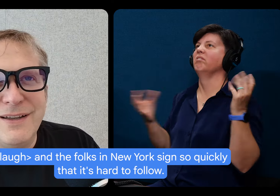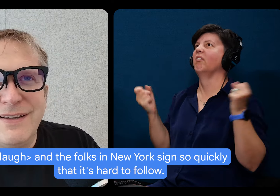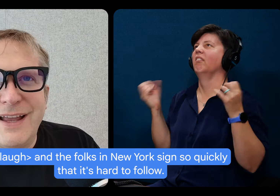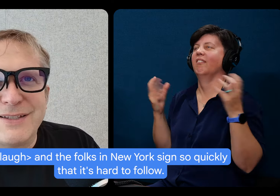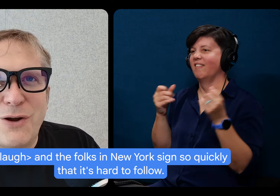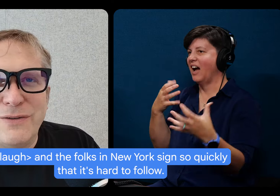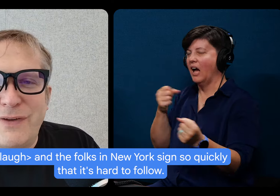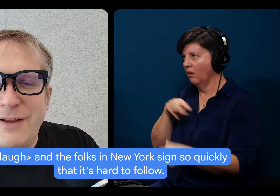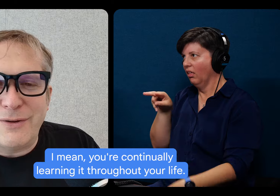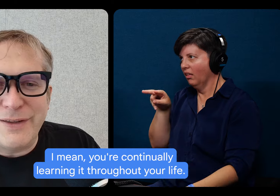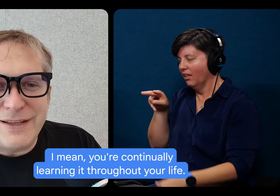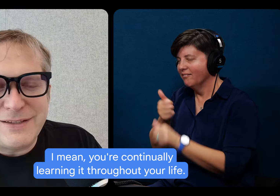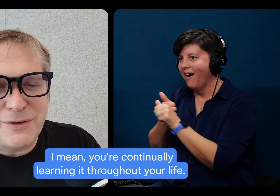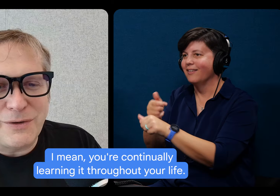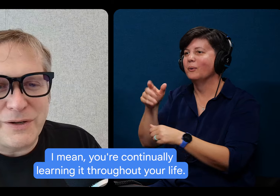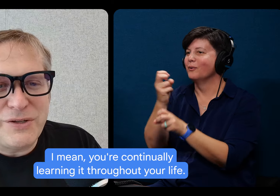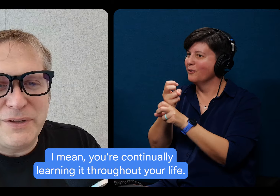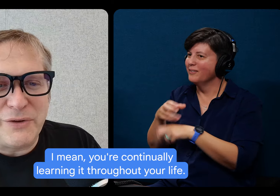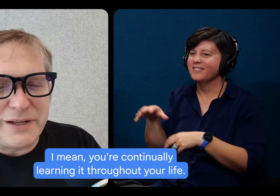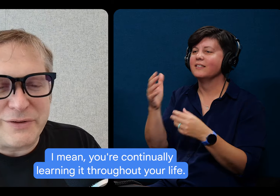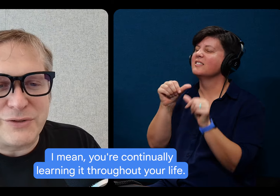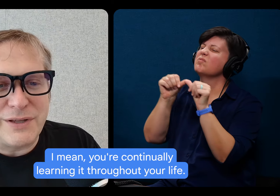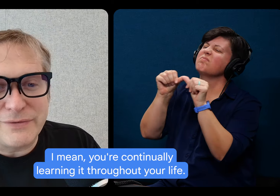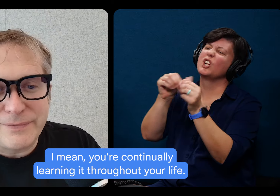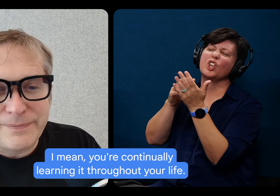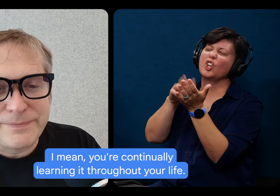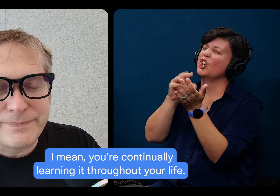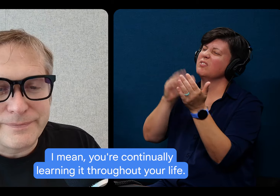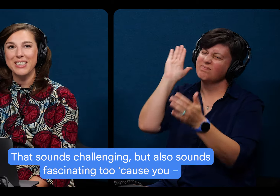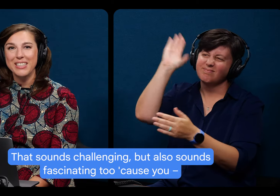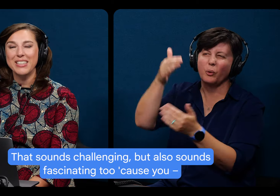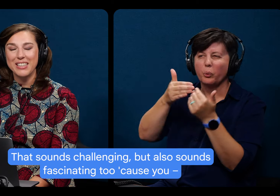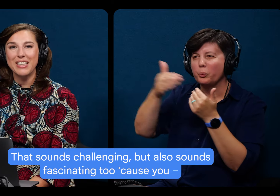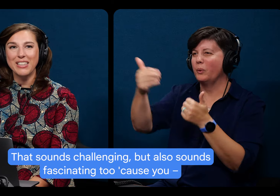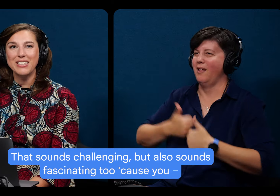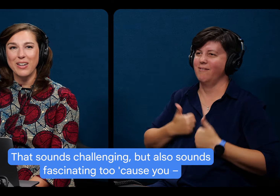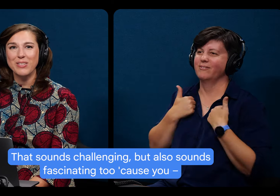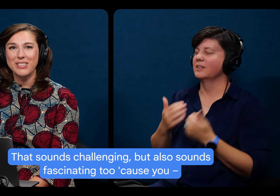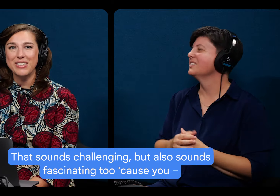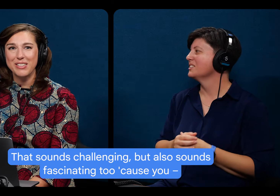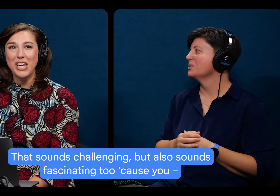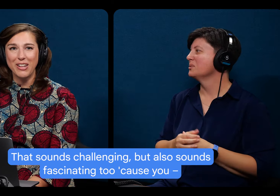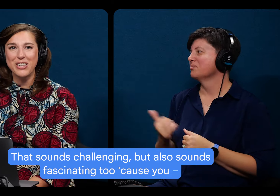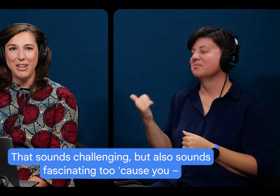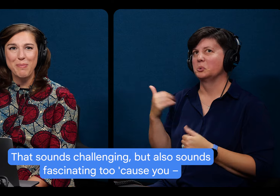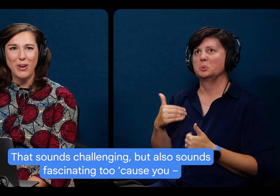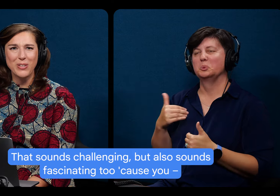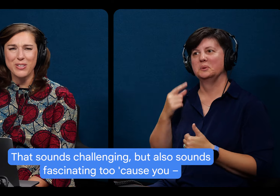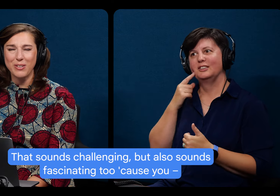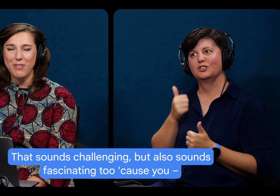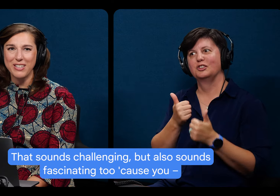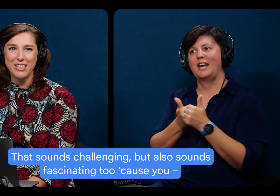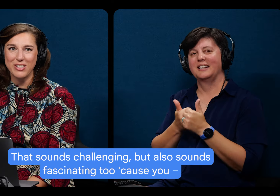that it's hard to follow. So, I mean, you're continually learning it throughout your life. That sounds challenging, but